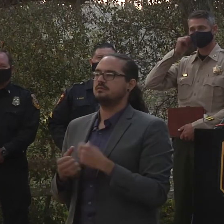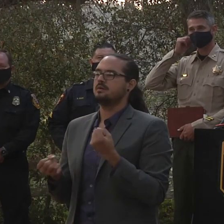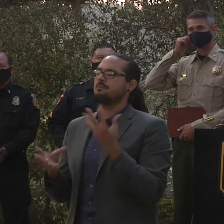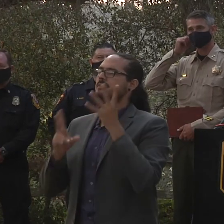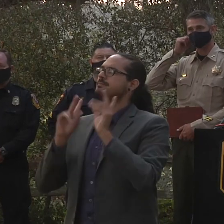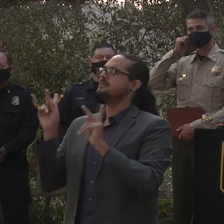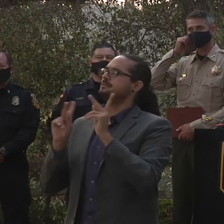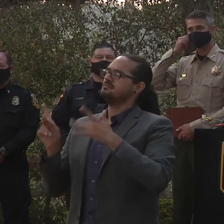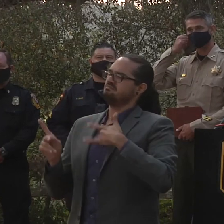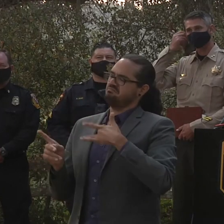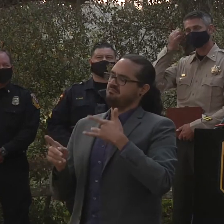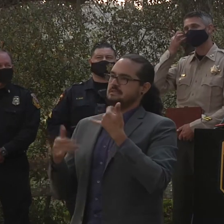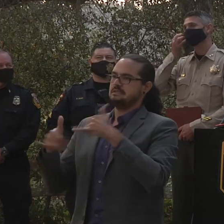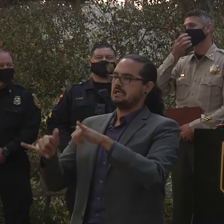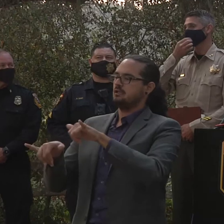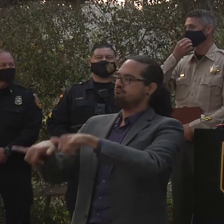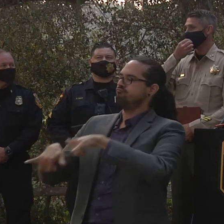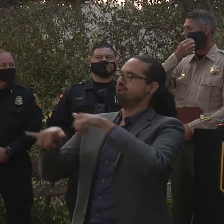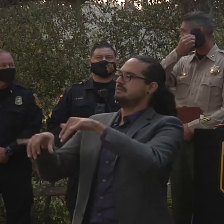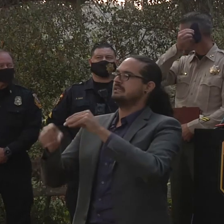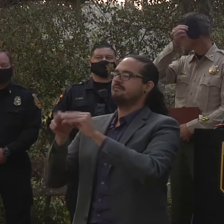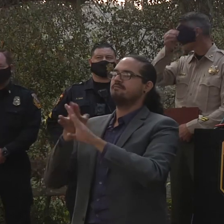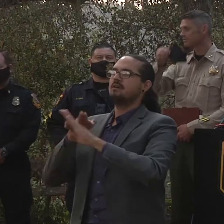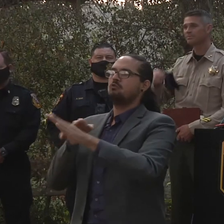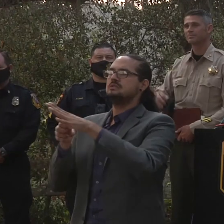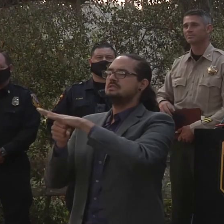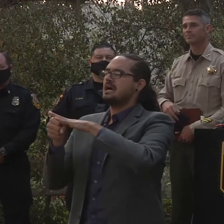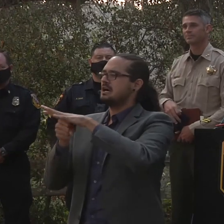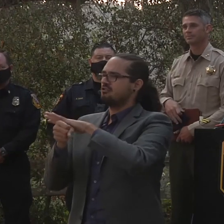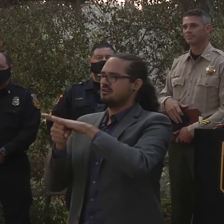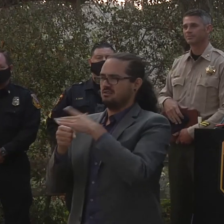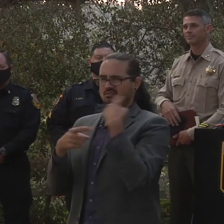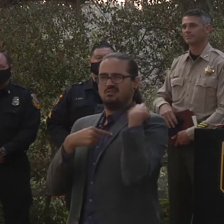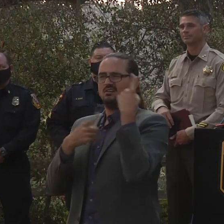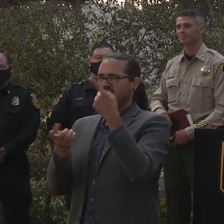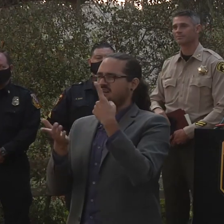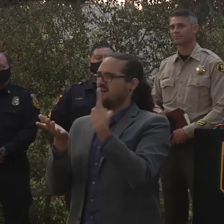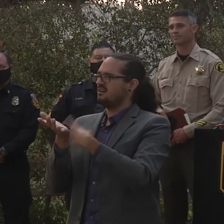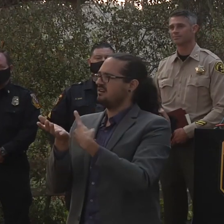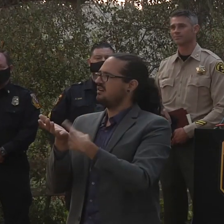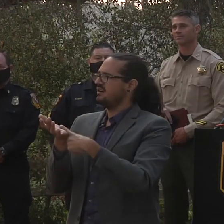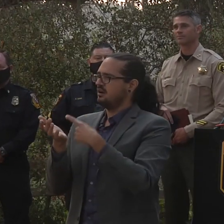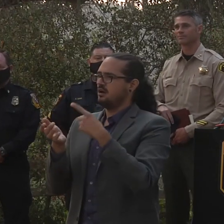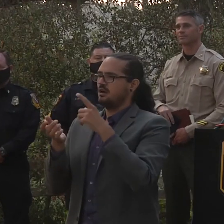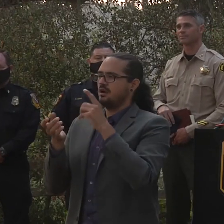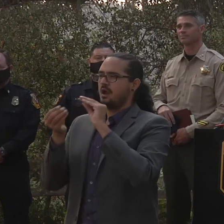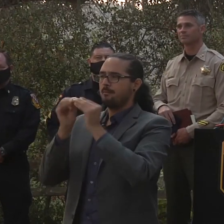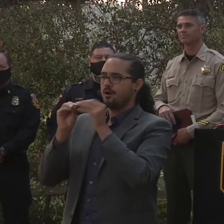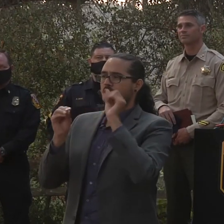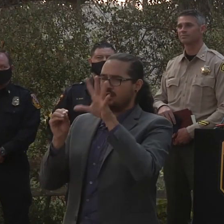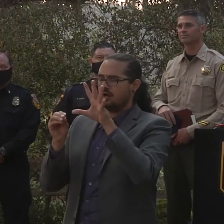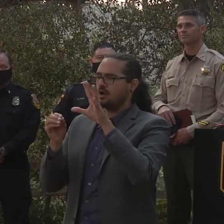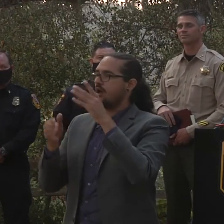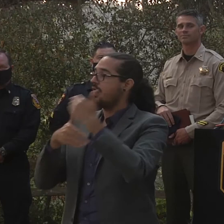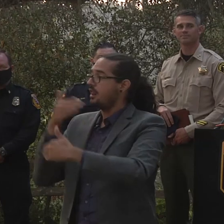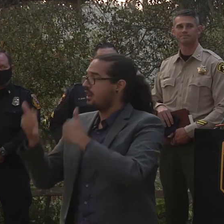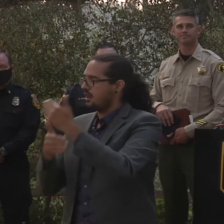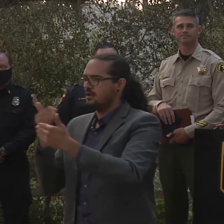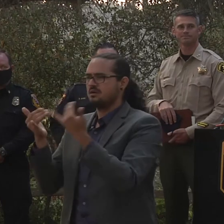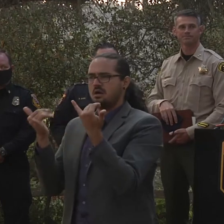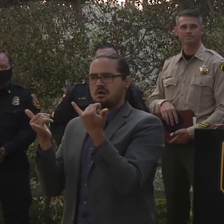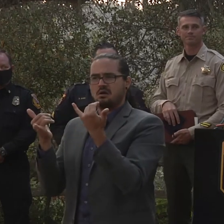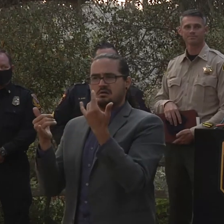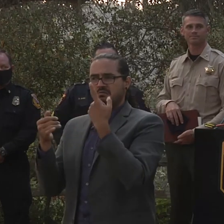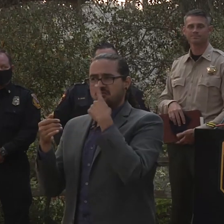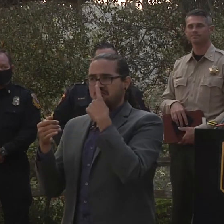so the question is